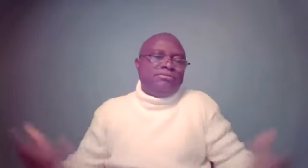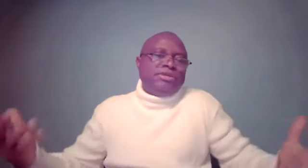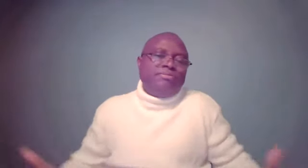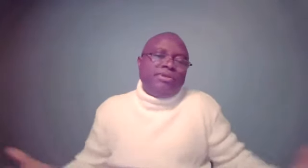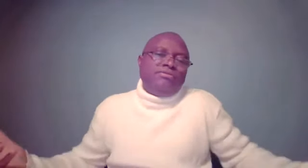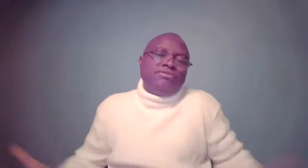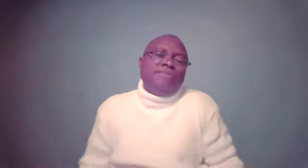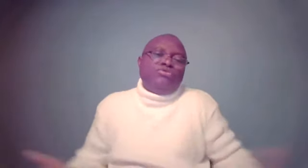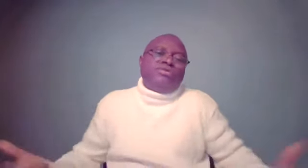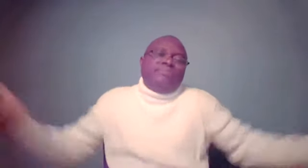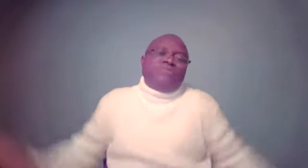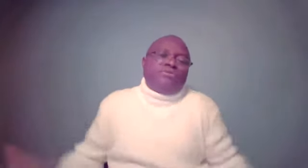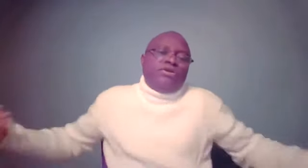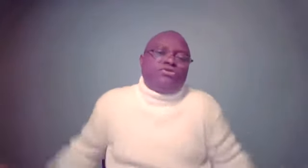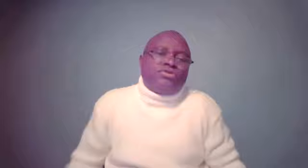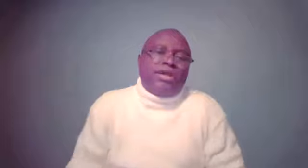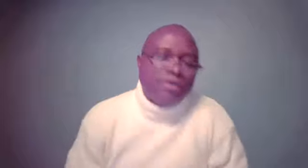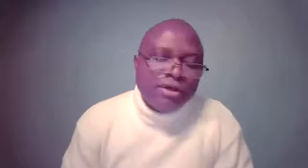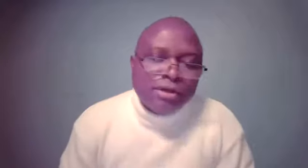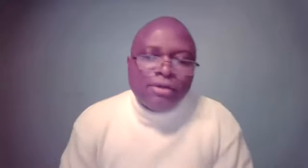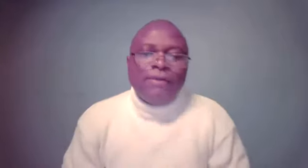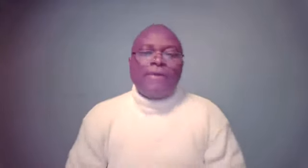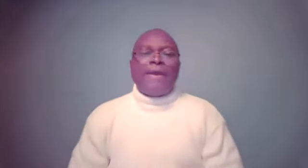you whose name Tuesday, person was born on a Tuesday. Okay?